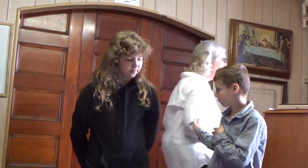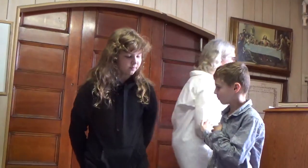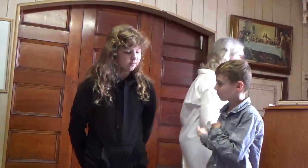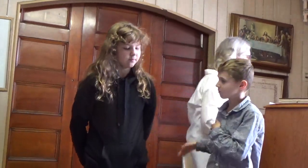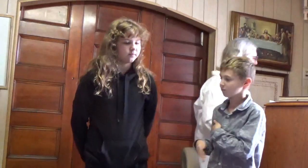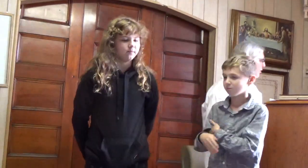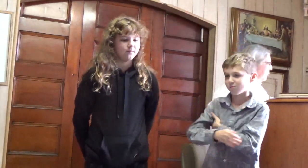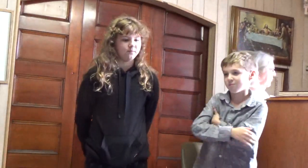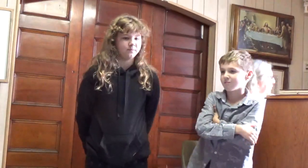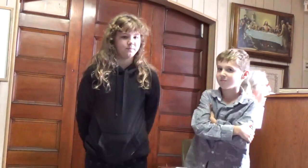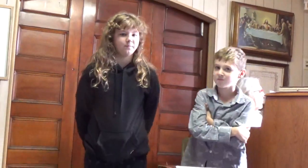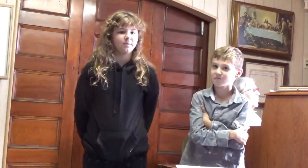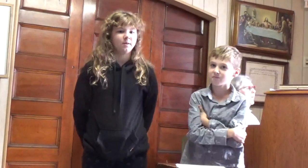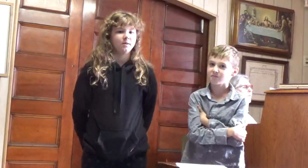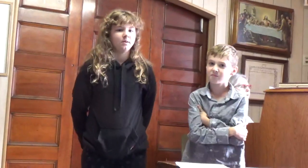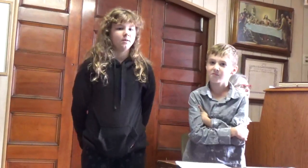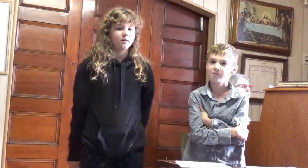I'm going to go slower, boys and girls.